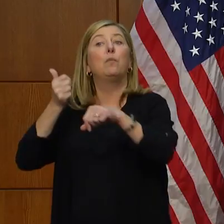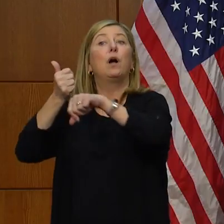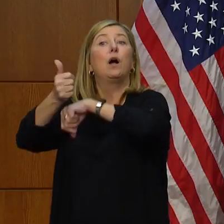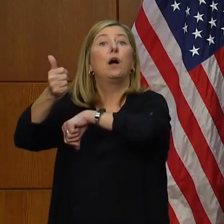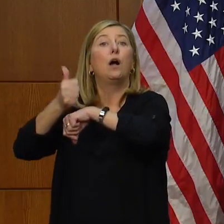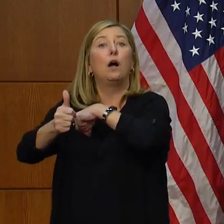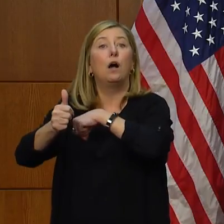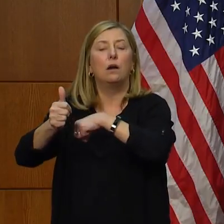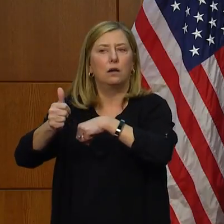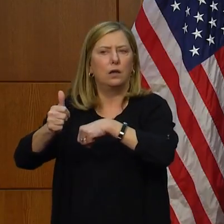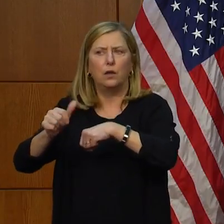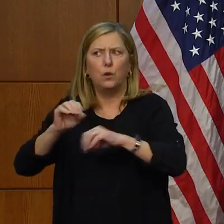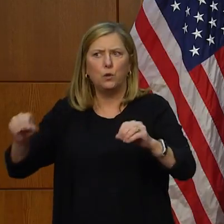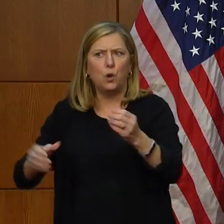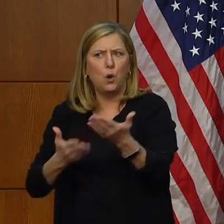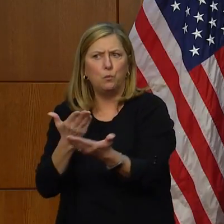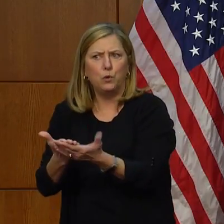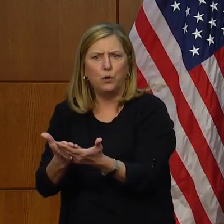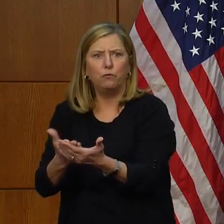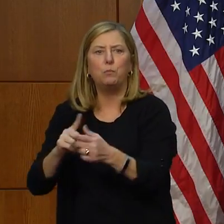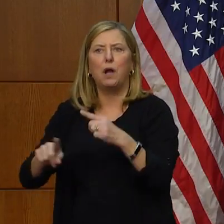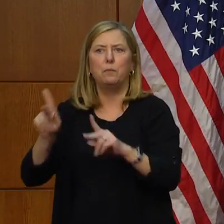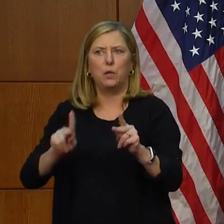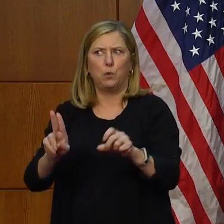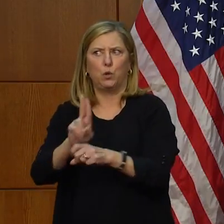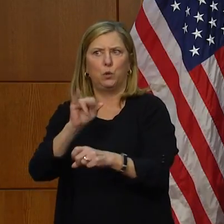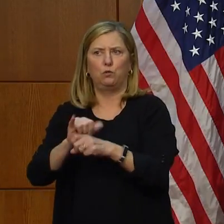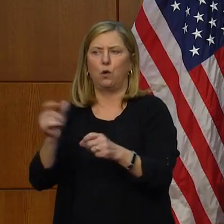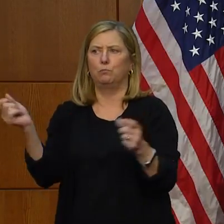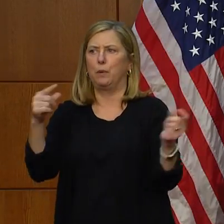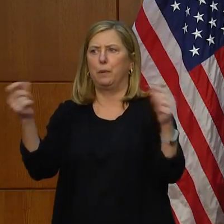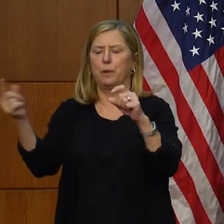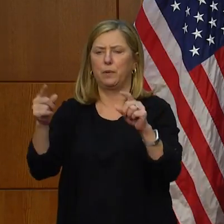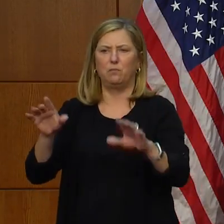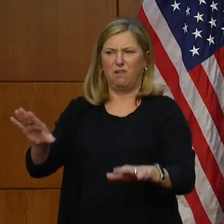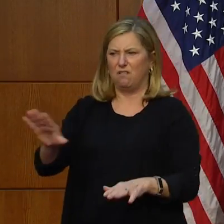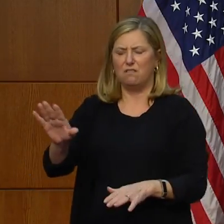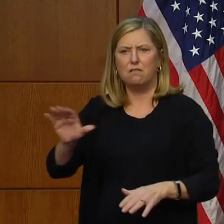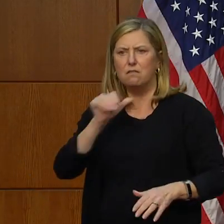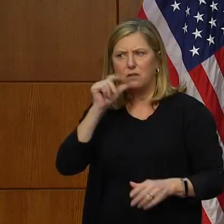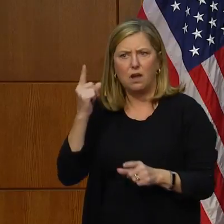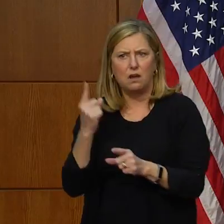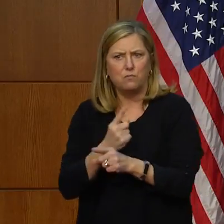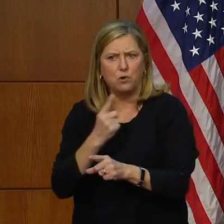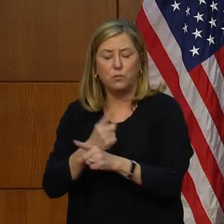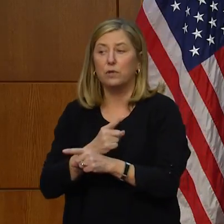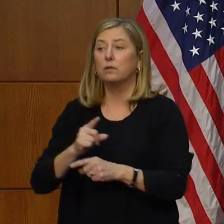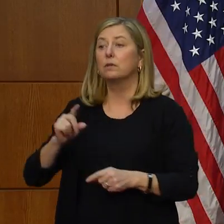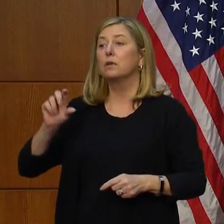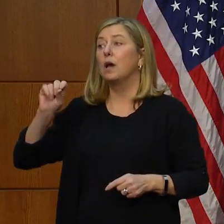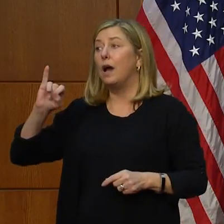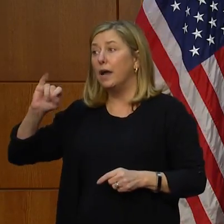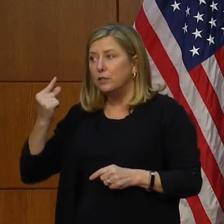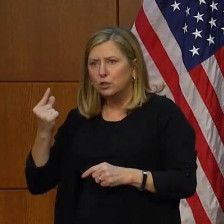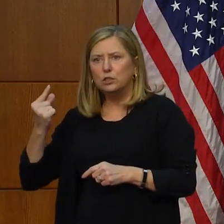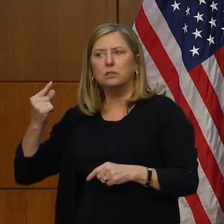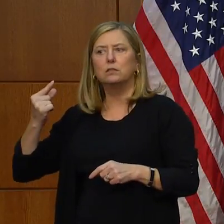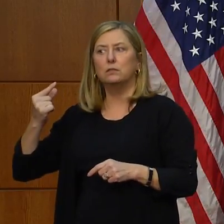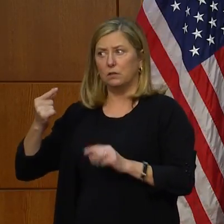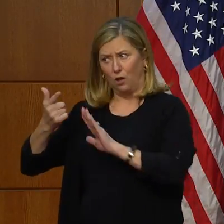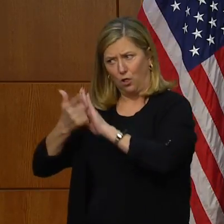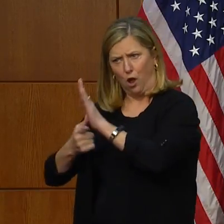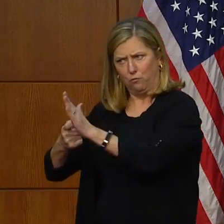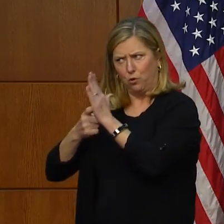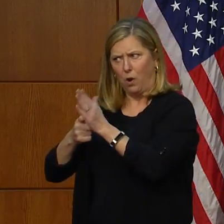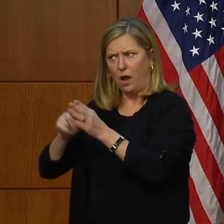fact by political opponents, incredibly irresponsible. The inspector general is required by law,